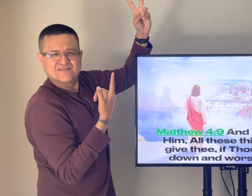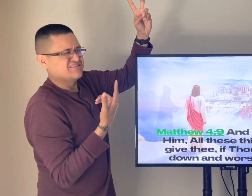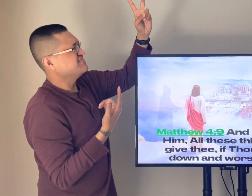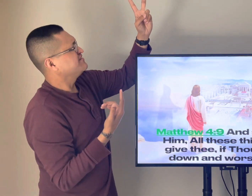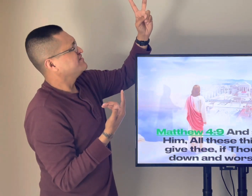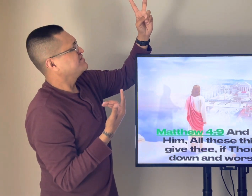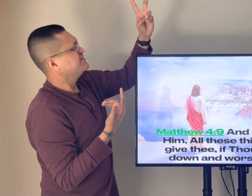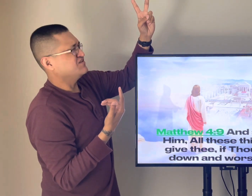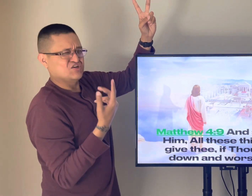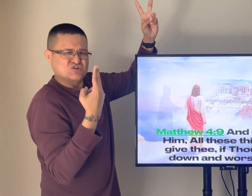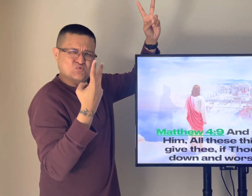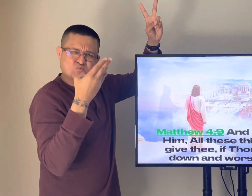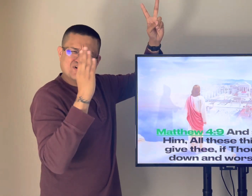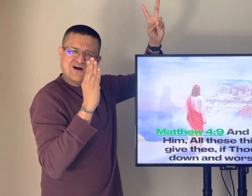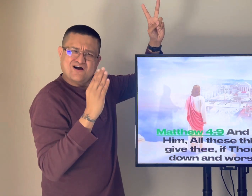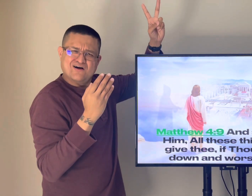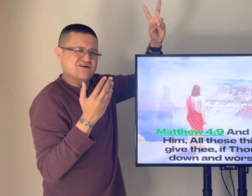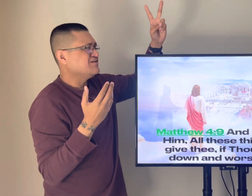if he bowed there would still be two gods